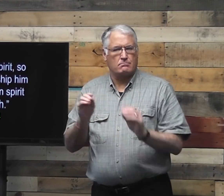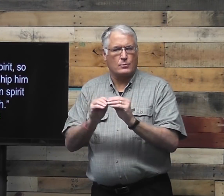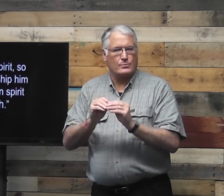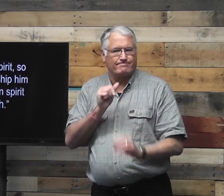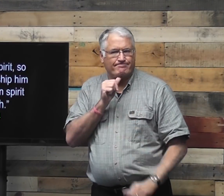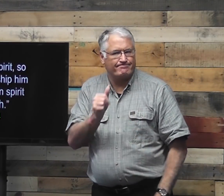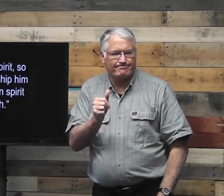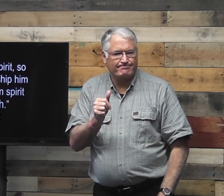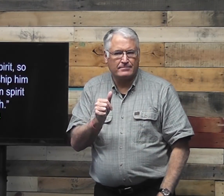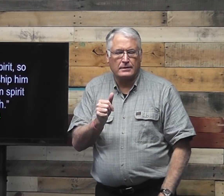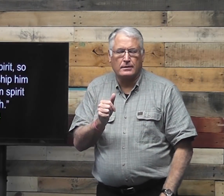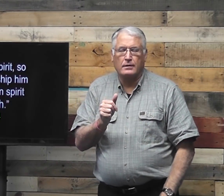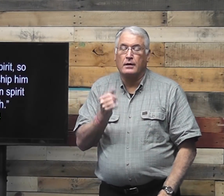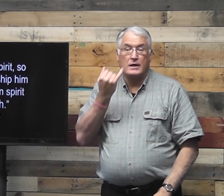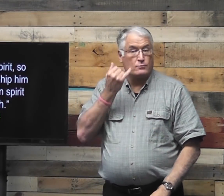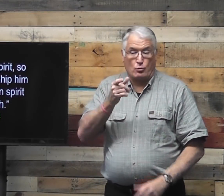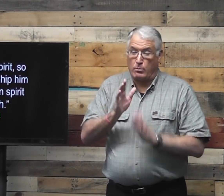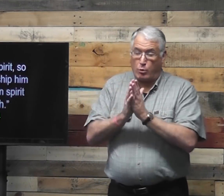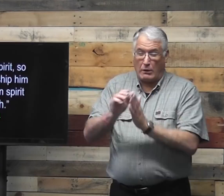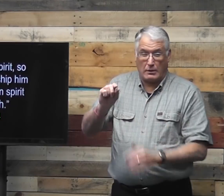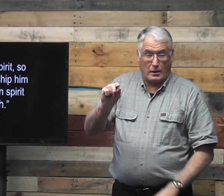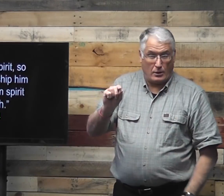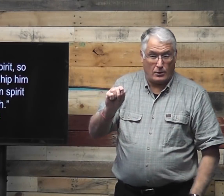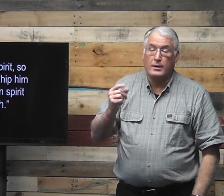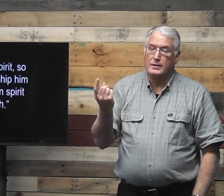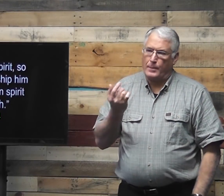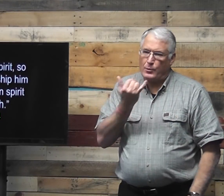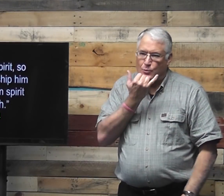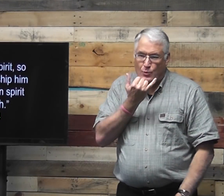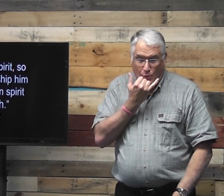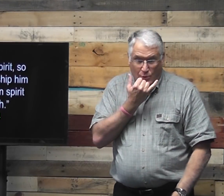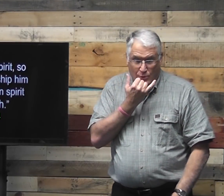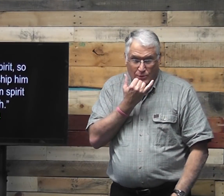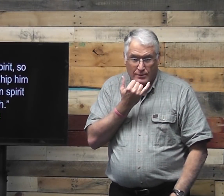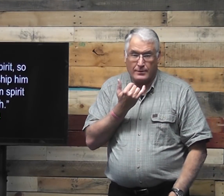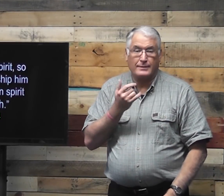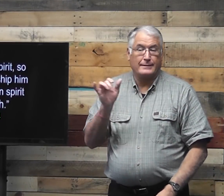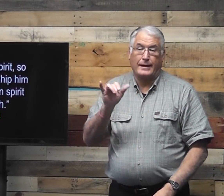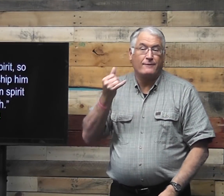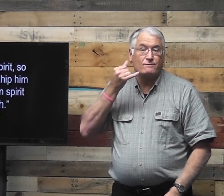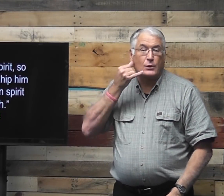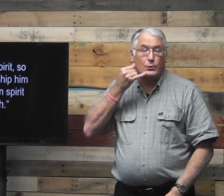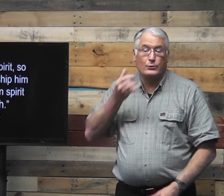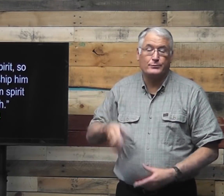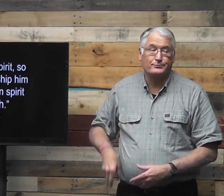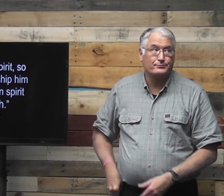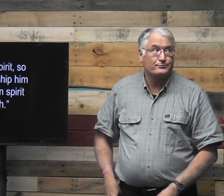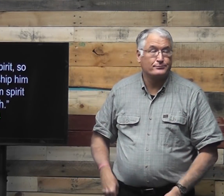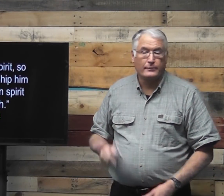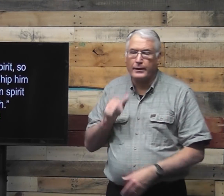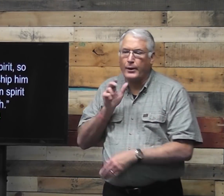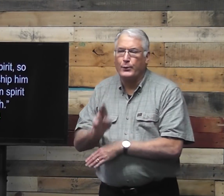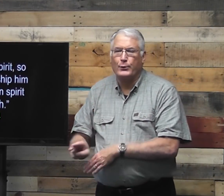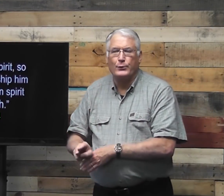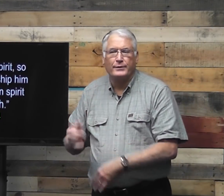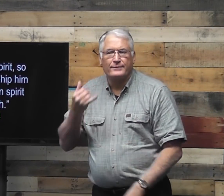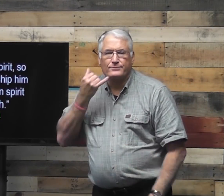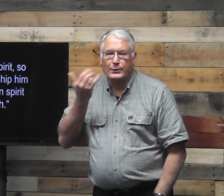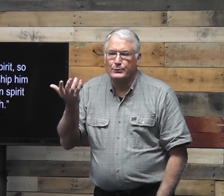you're not continually studying about God. If you just pray a little, something's wrong. You know, like a phone, and you don't